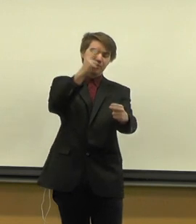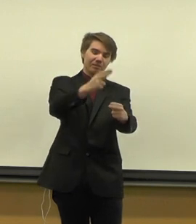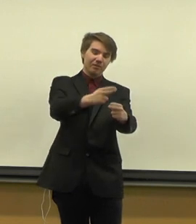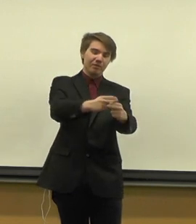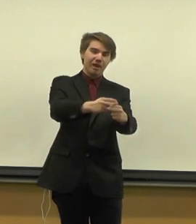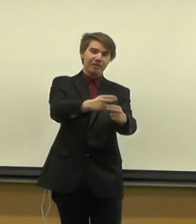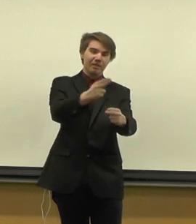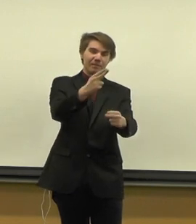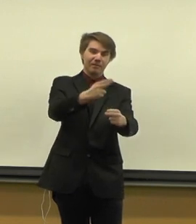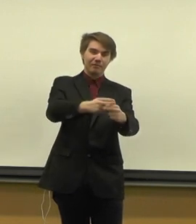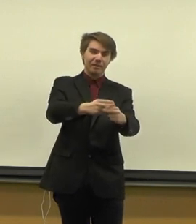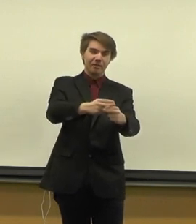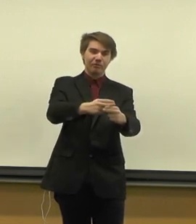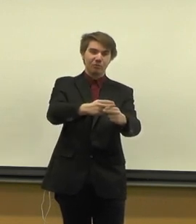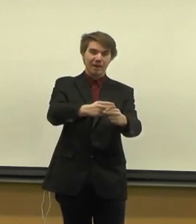your non-dominant finger twice.